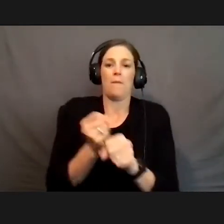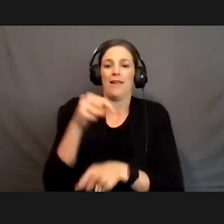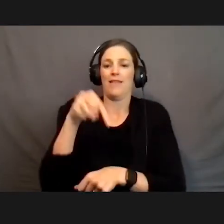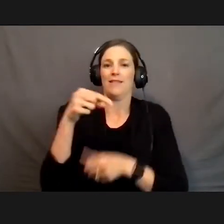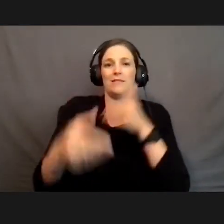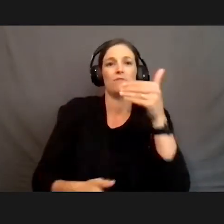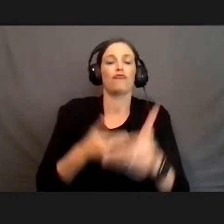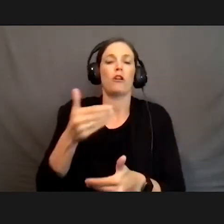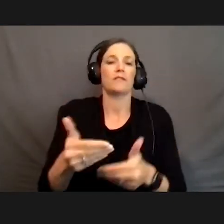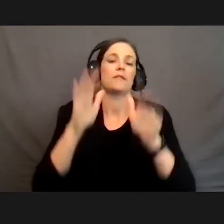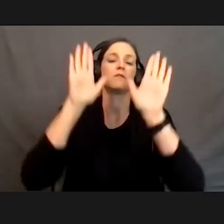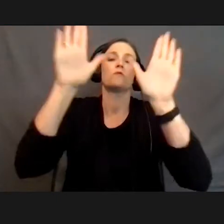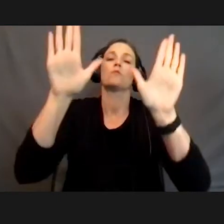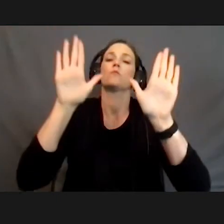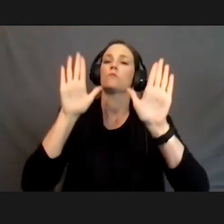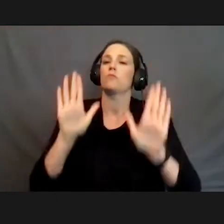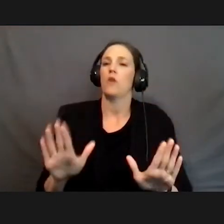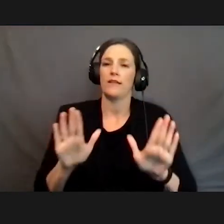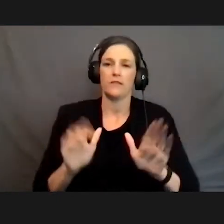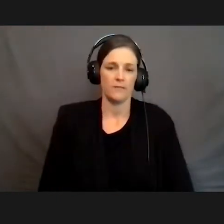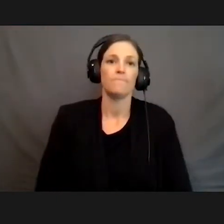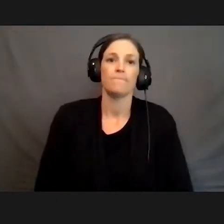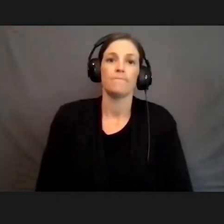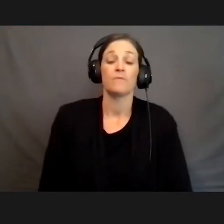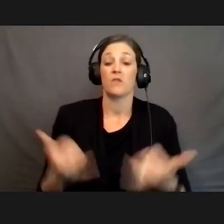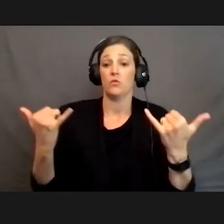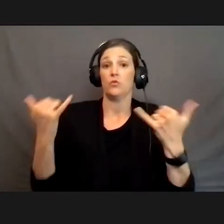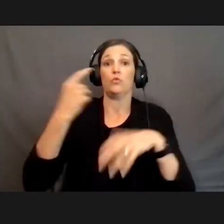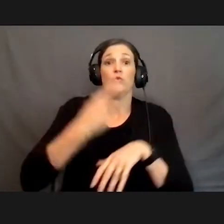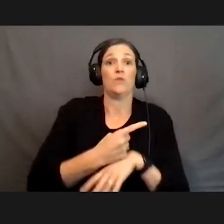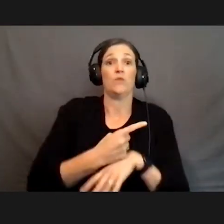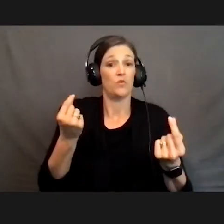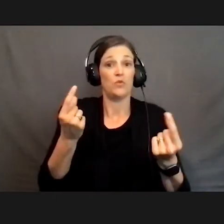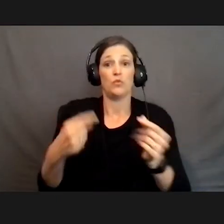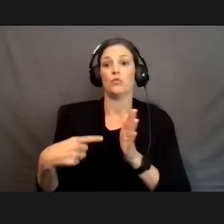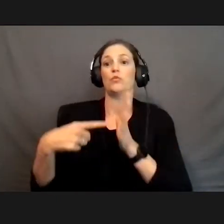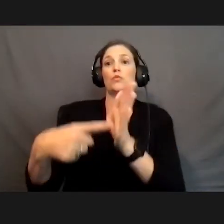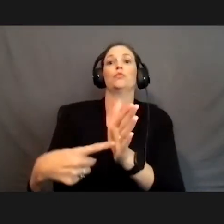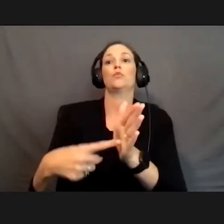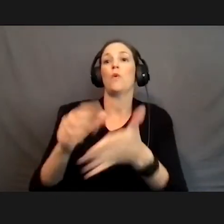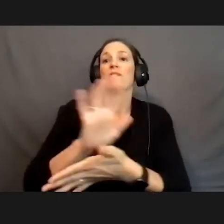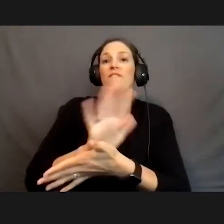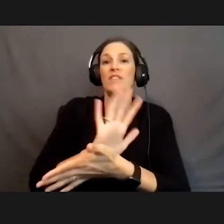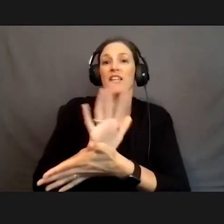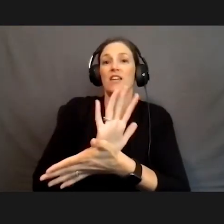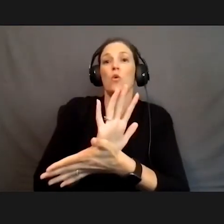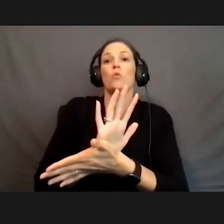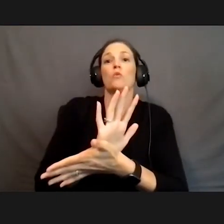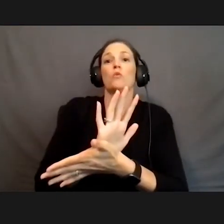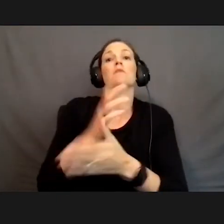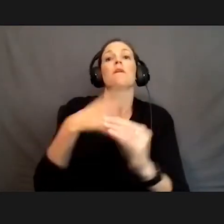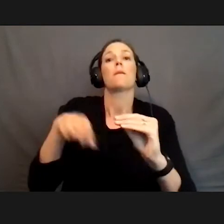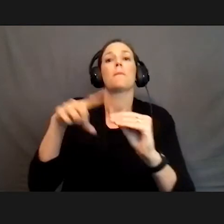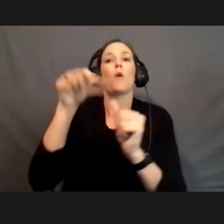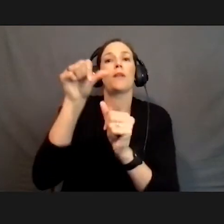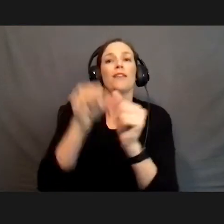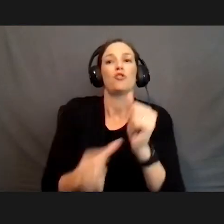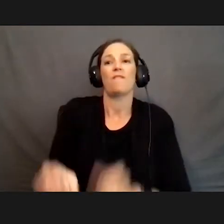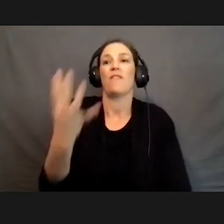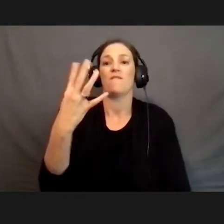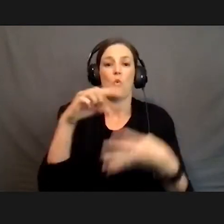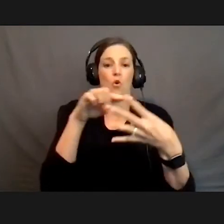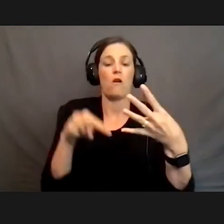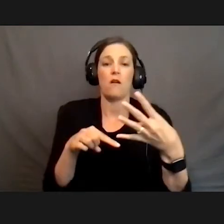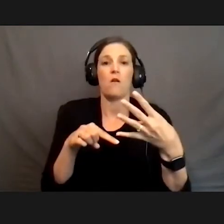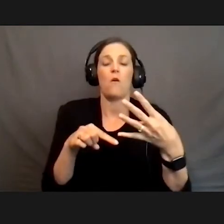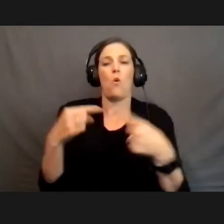great. So today, we are going to show you videos about each of the four finalists. And while we're